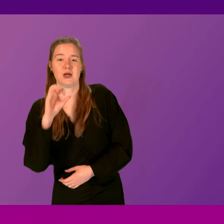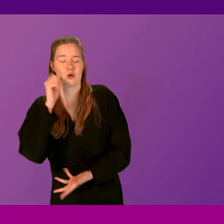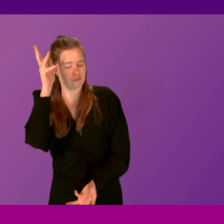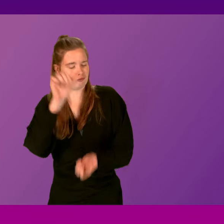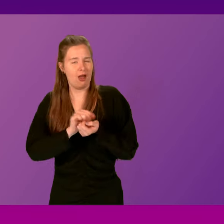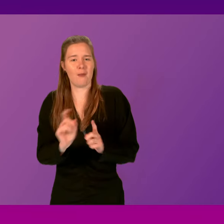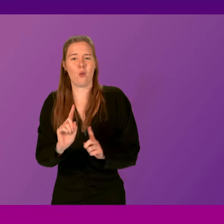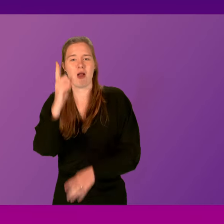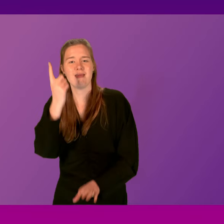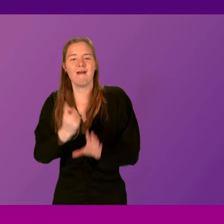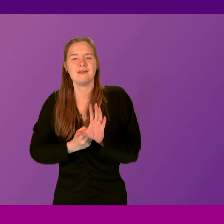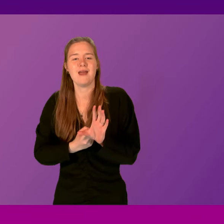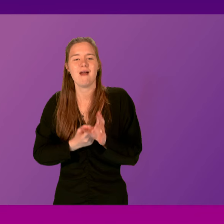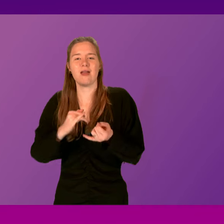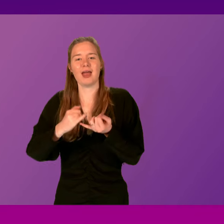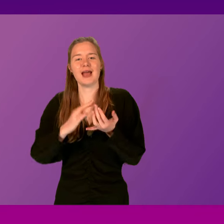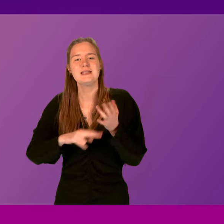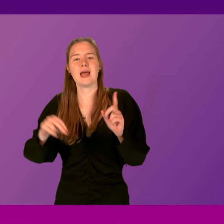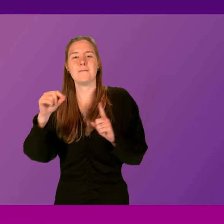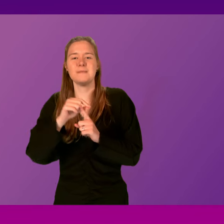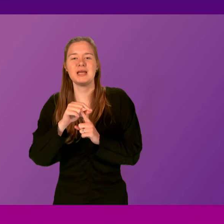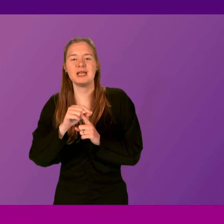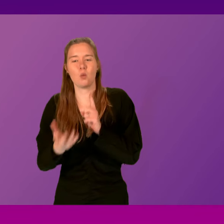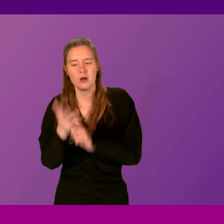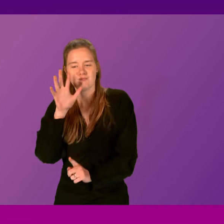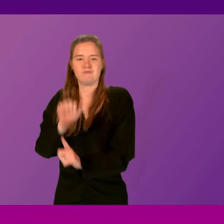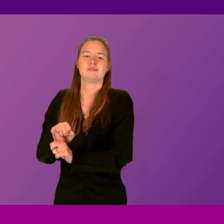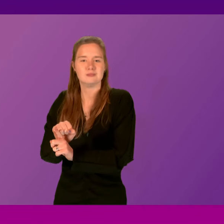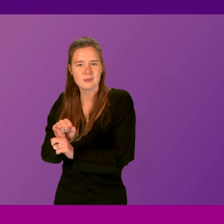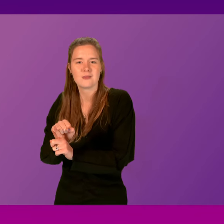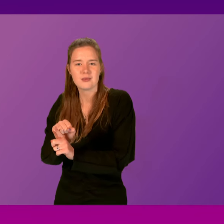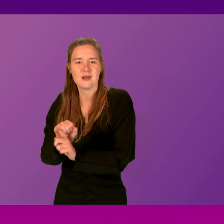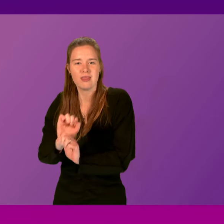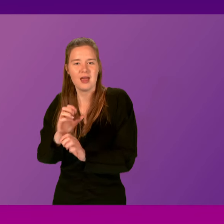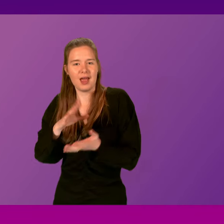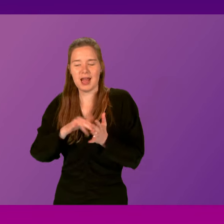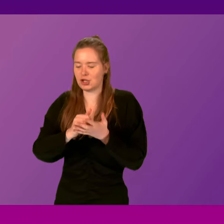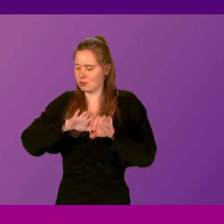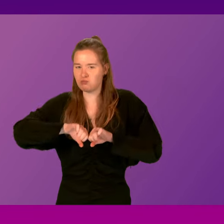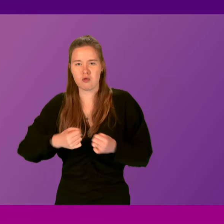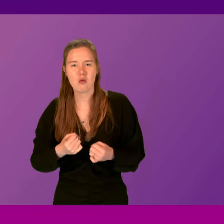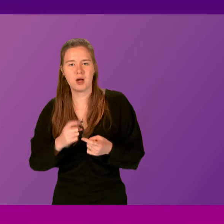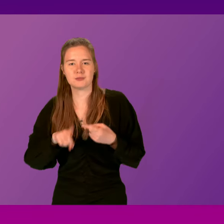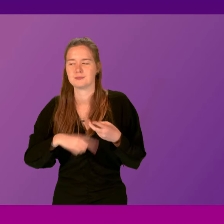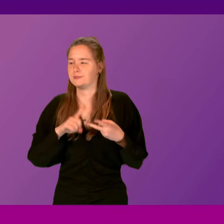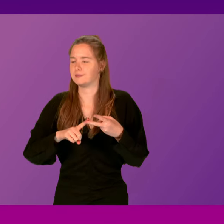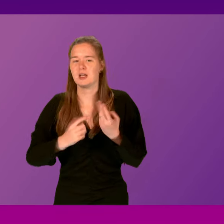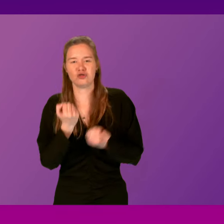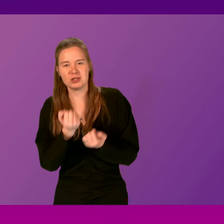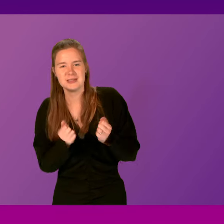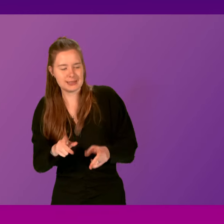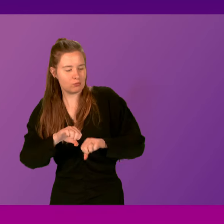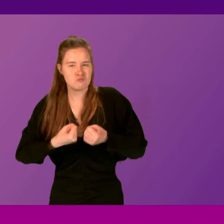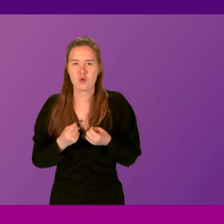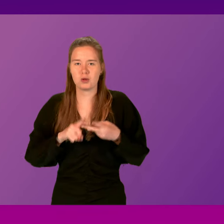remembered as the year when the SNP were found out. They have broken the NHS, they have broken the justice system,